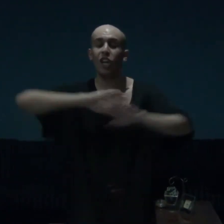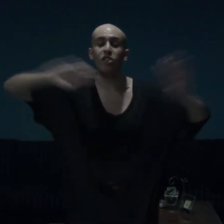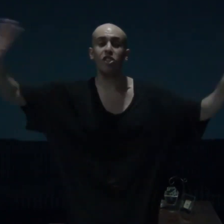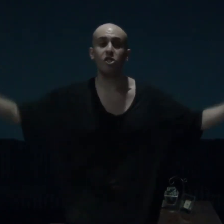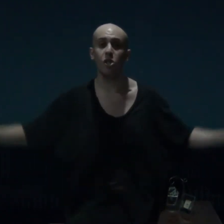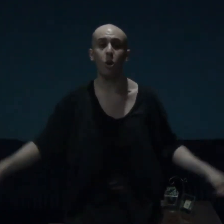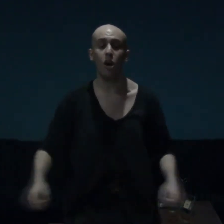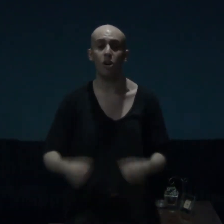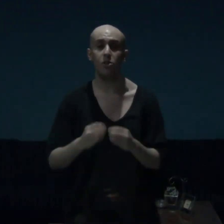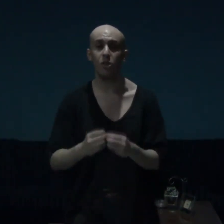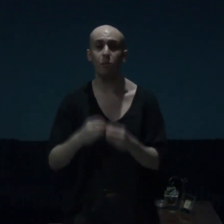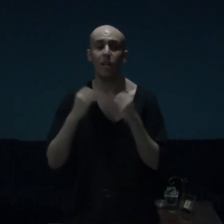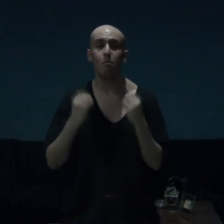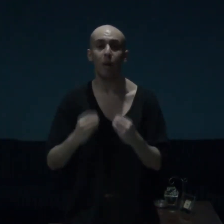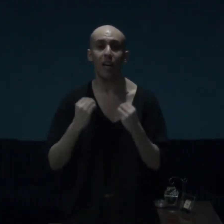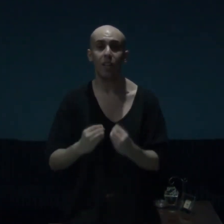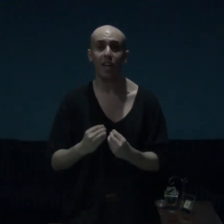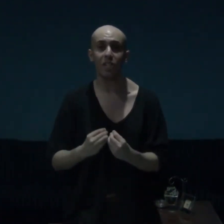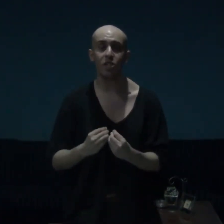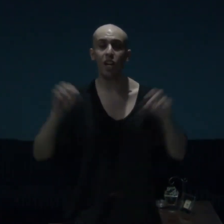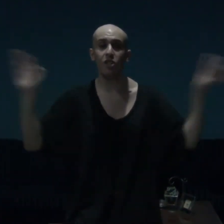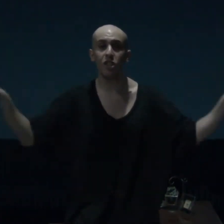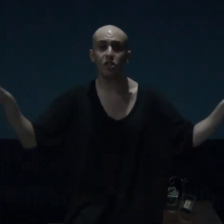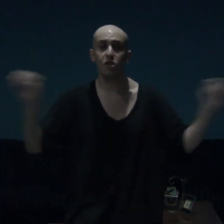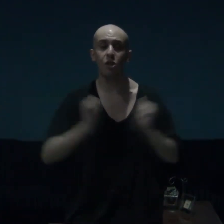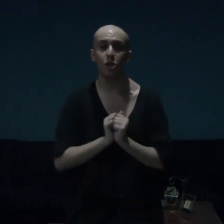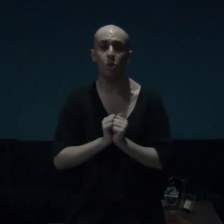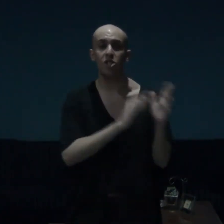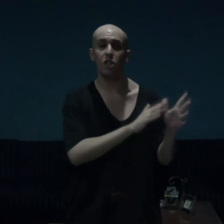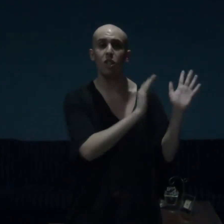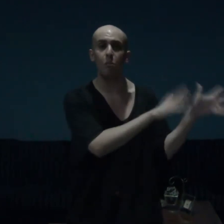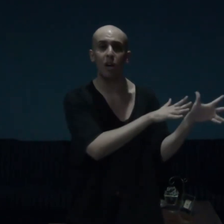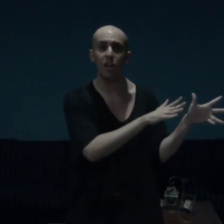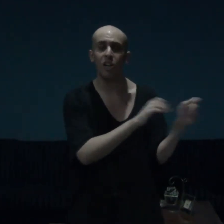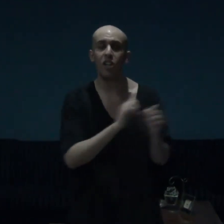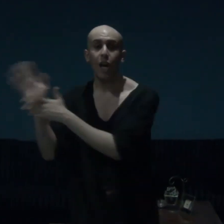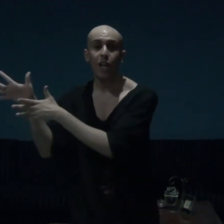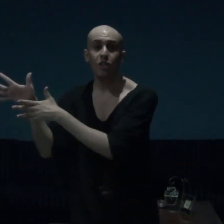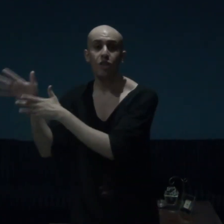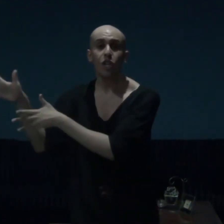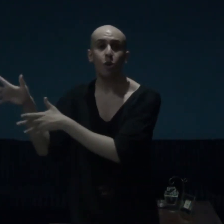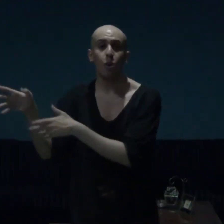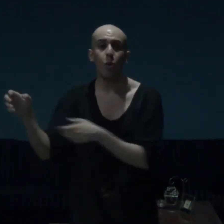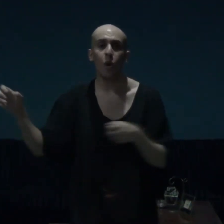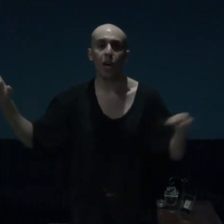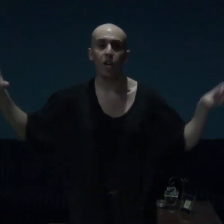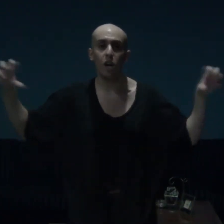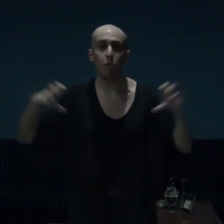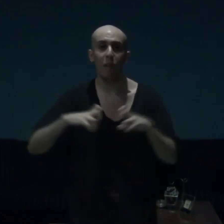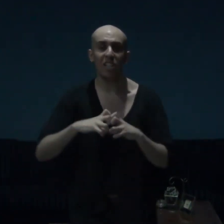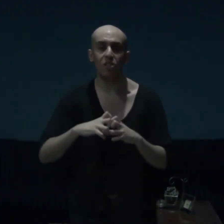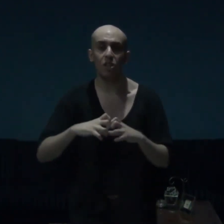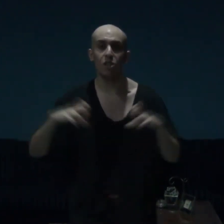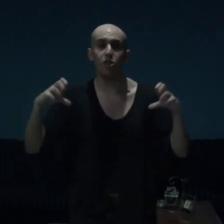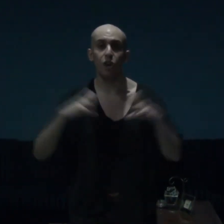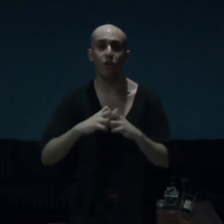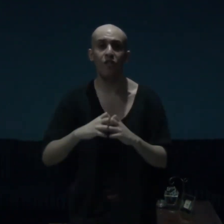and it's so awesome, and badass, and these two, Sonny Pong, and Iko Uwe, are masters of